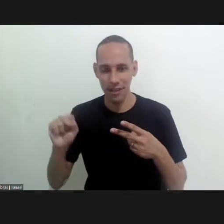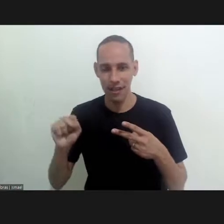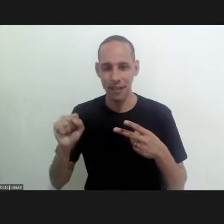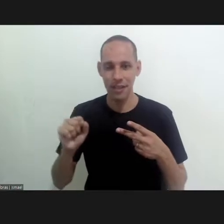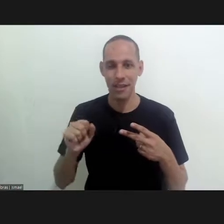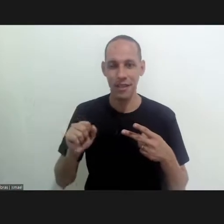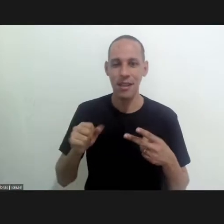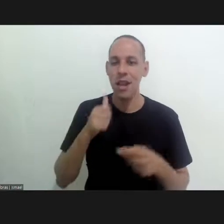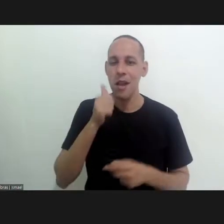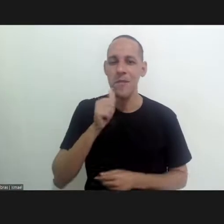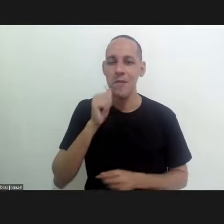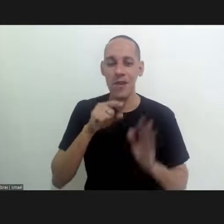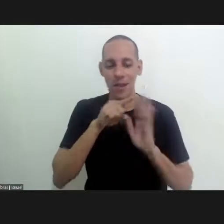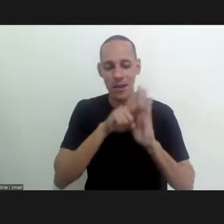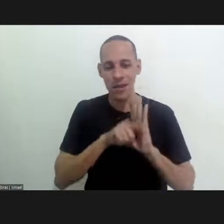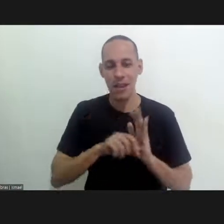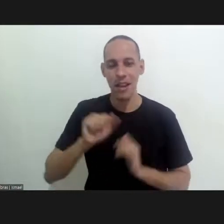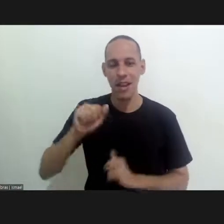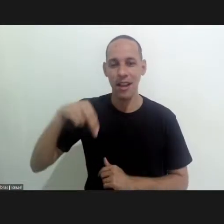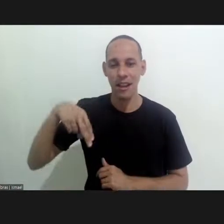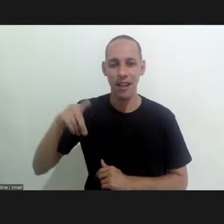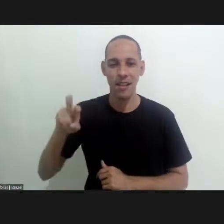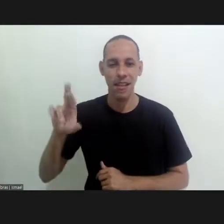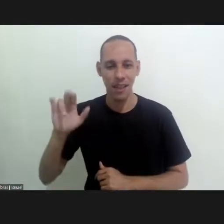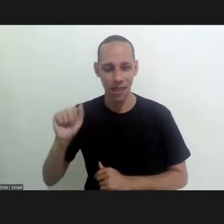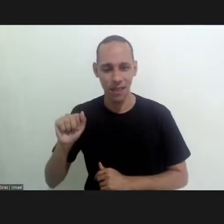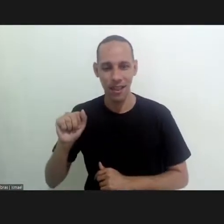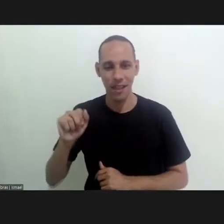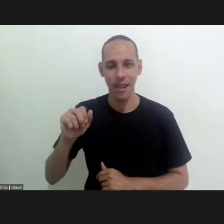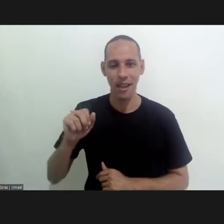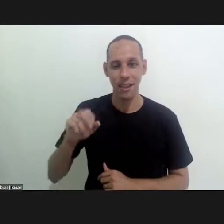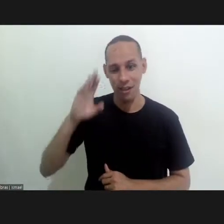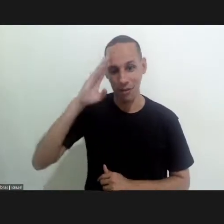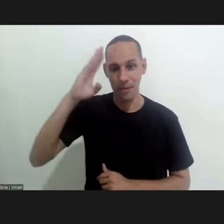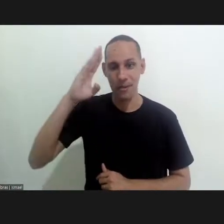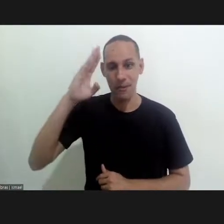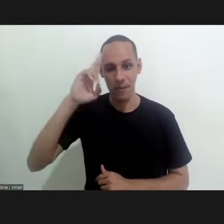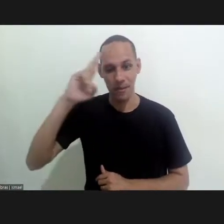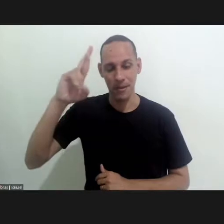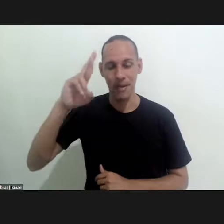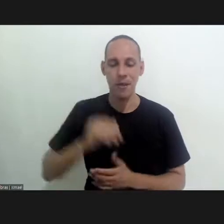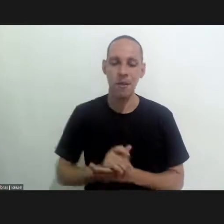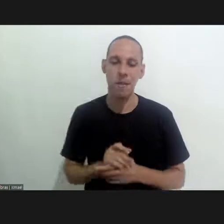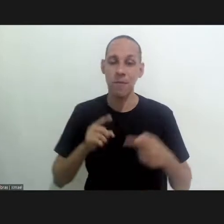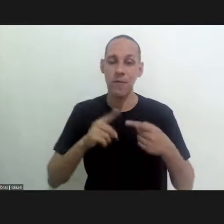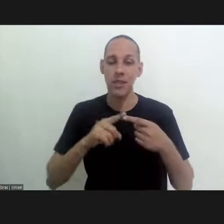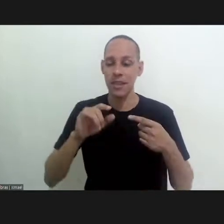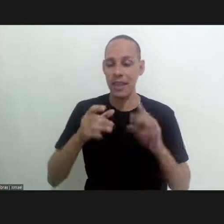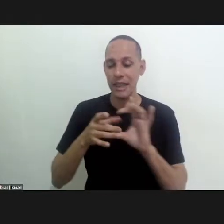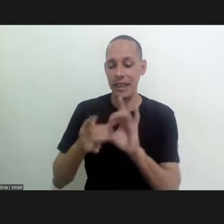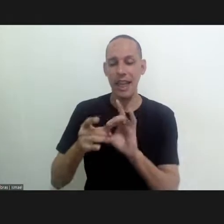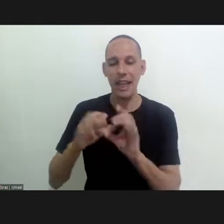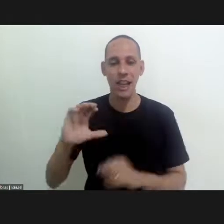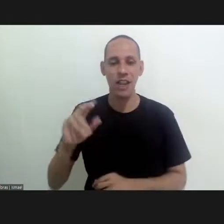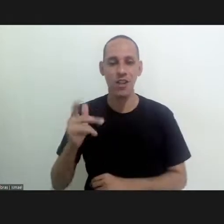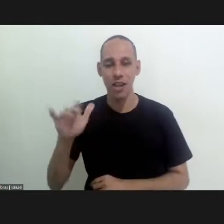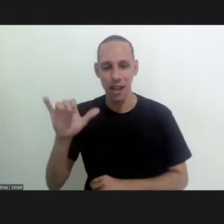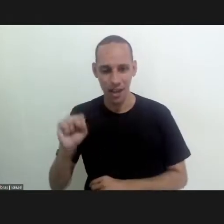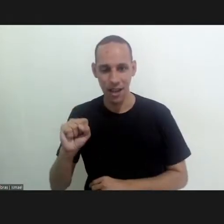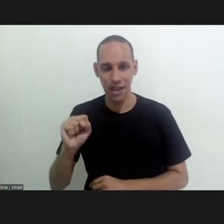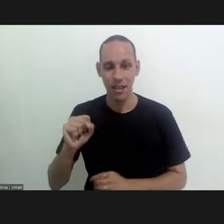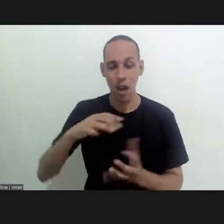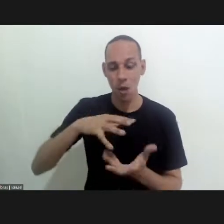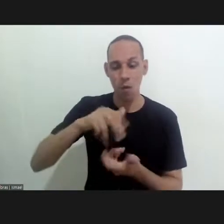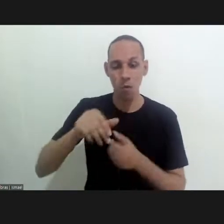Silvestre the Integra Chagas which is a national collaboration